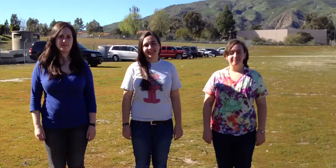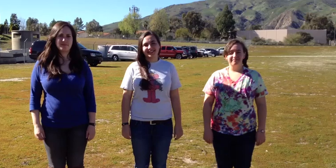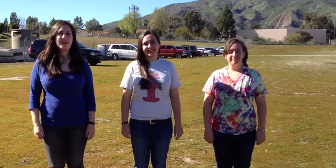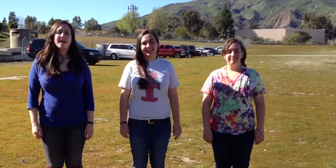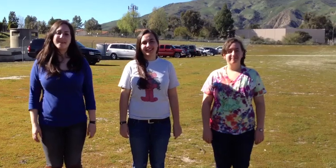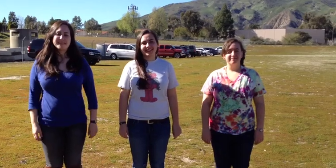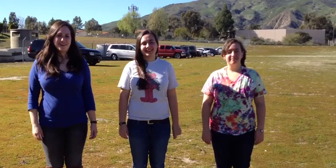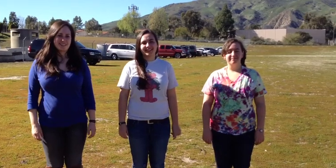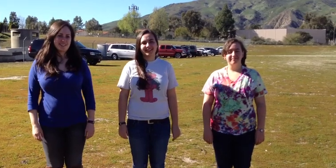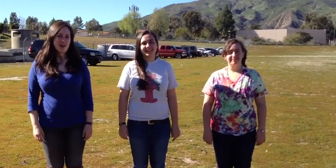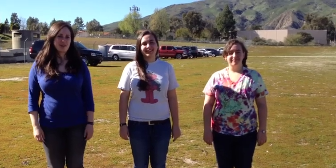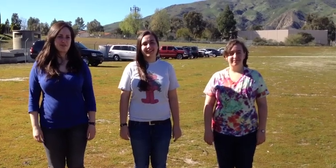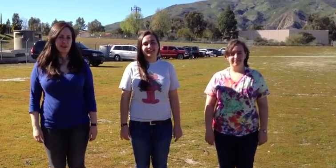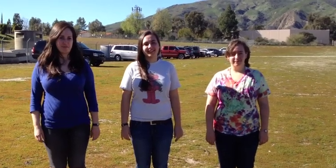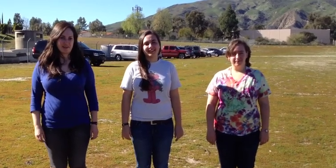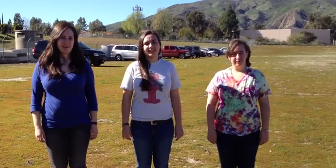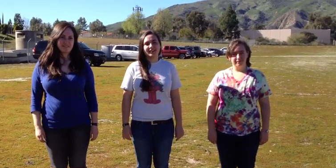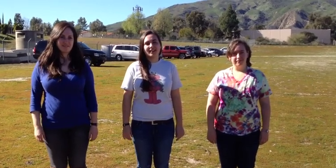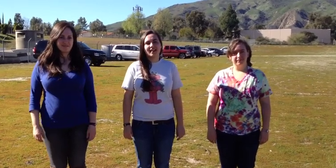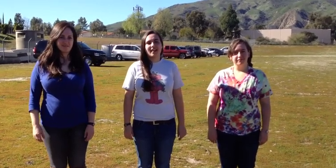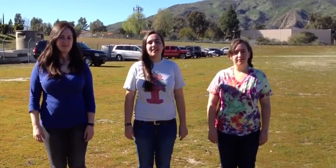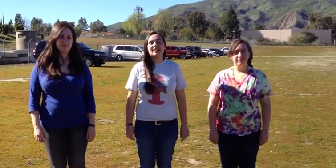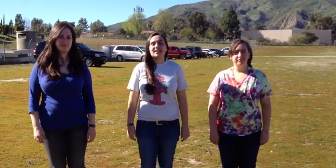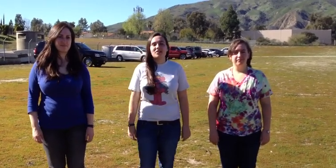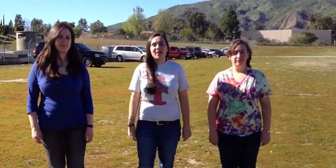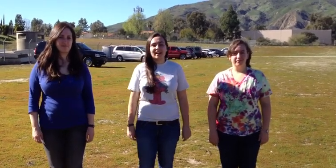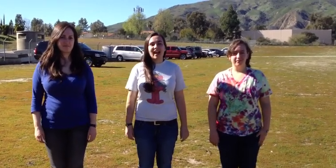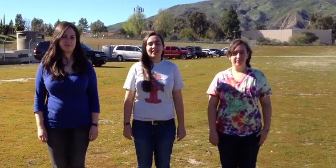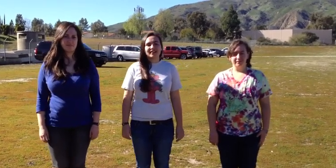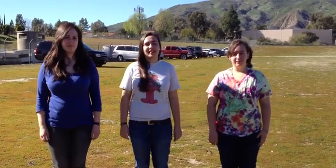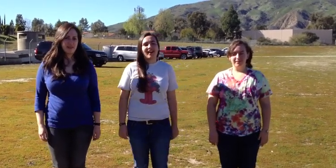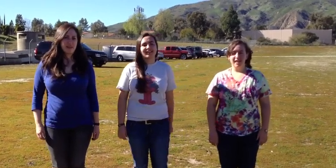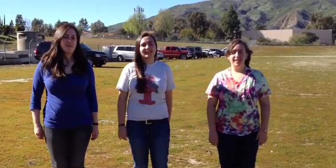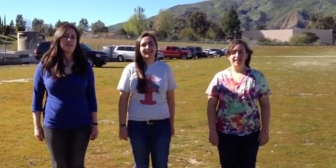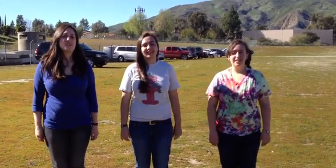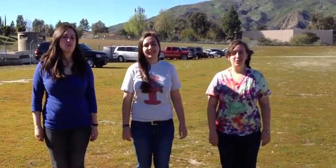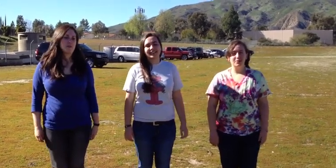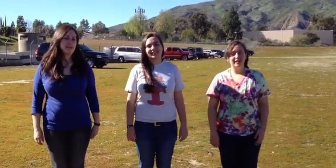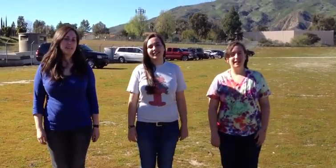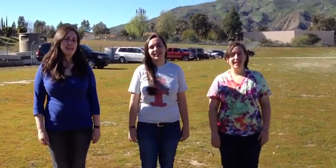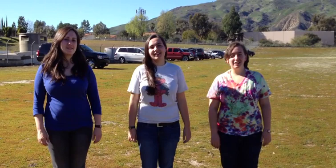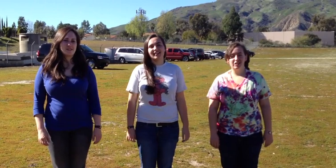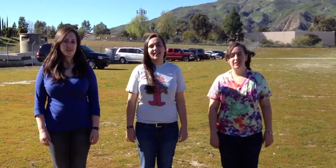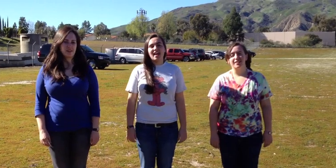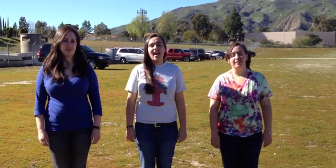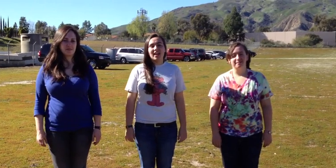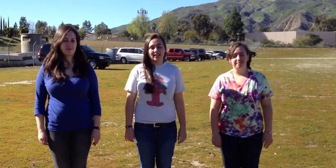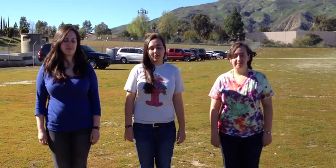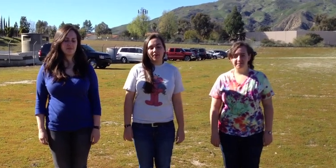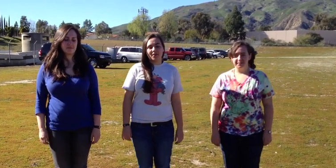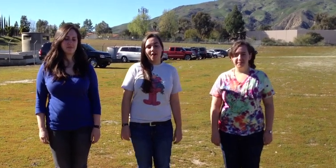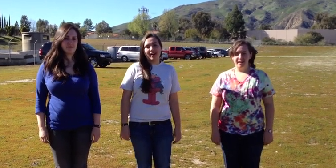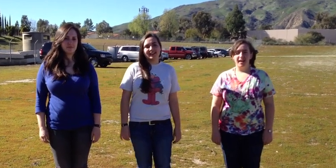This song is called Running Bear. This is a repeat and answer song. This is a repeat and answer song. Except for the chorus.